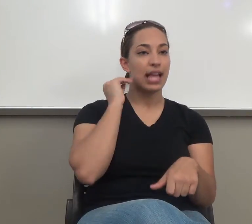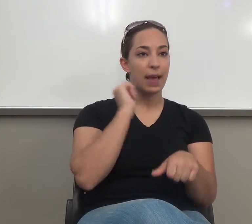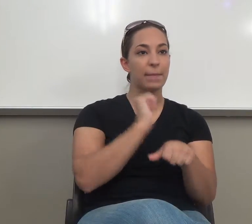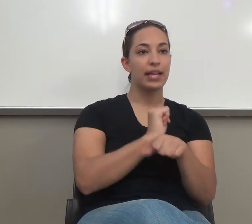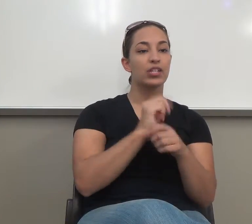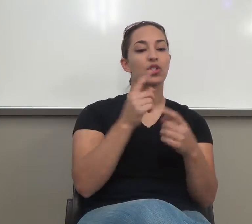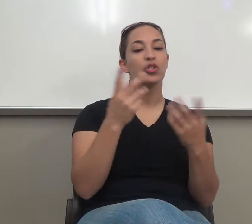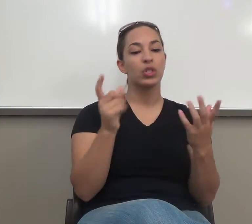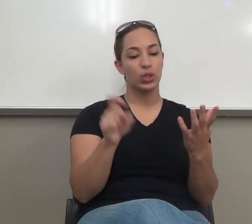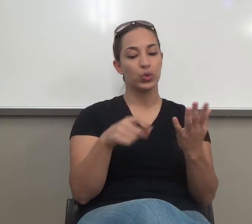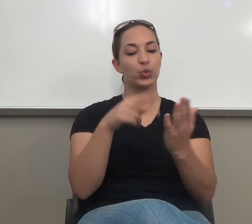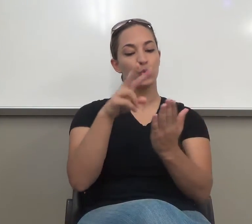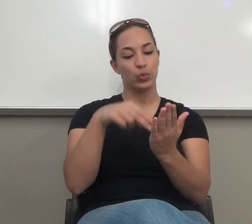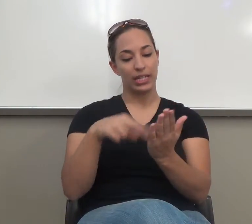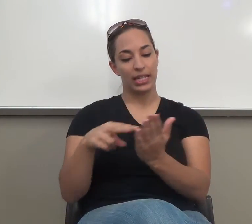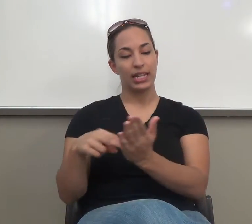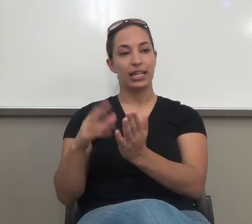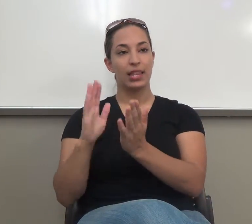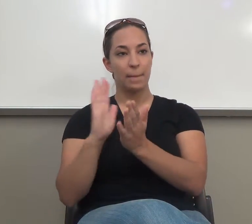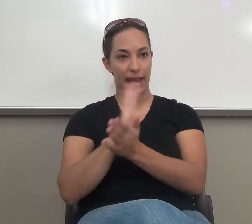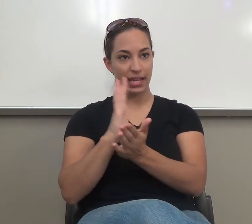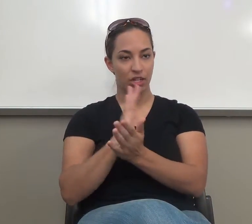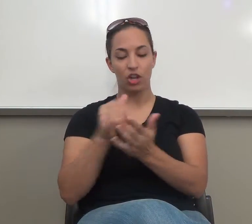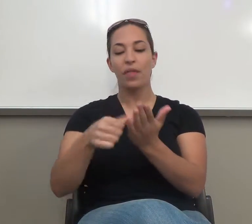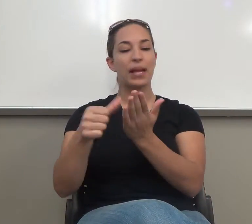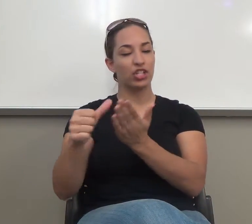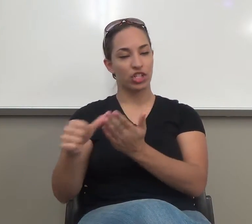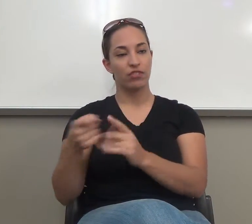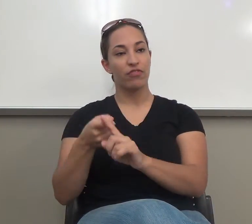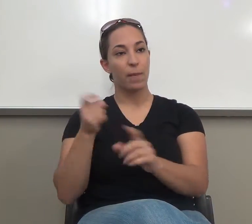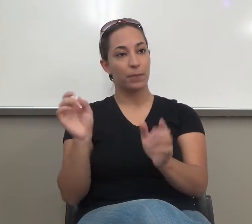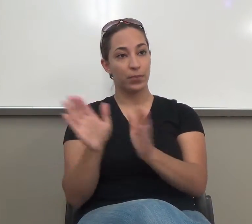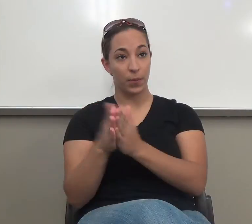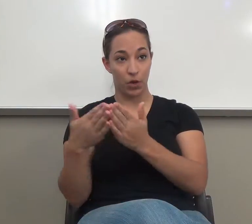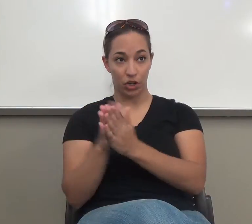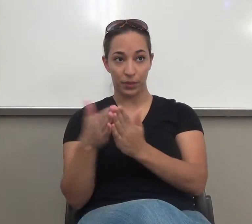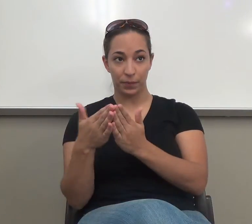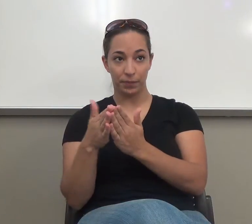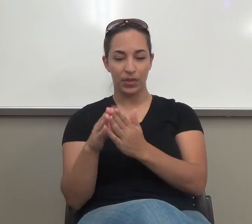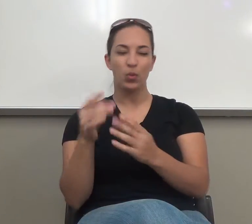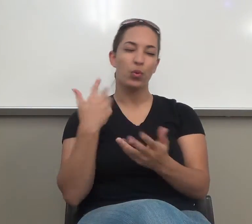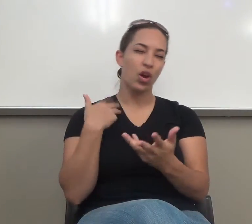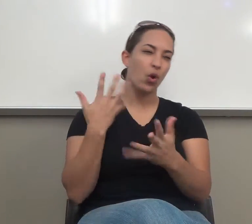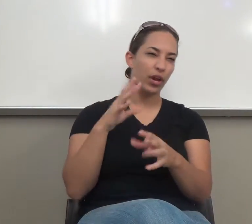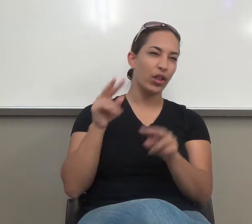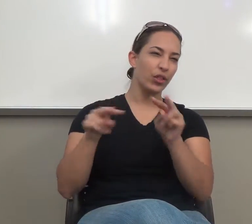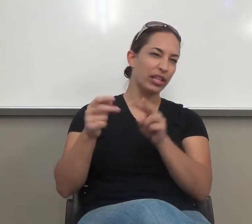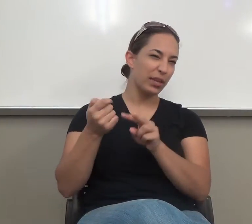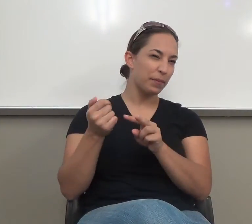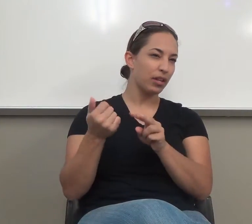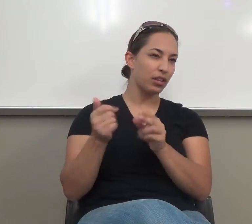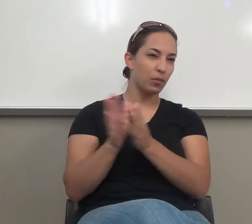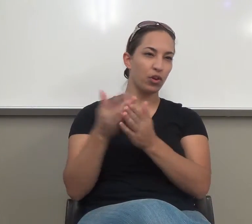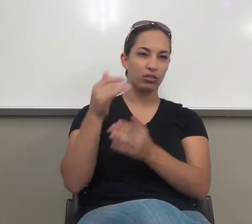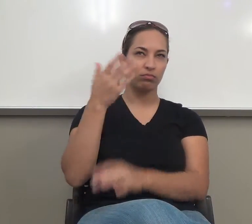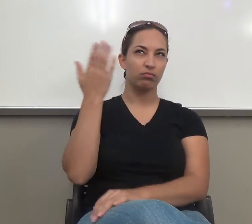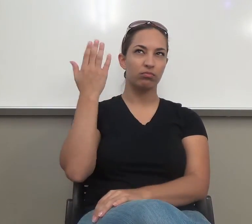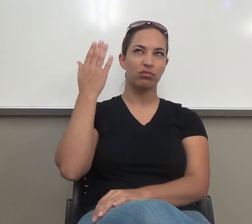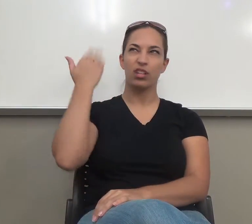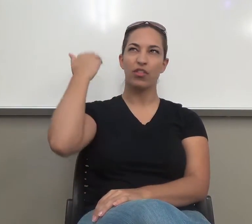assigned pages in your textbook. You're going to be, if you looked a little bit at the textbook the other day, and what